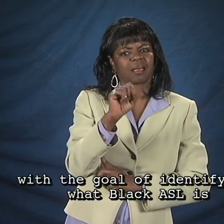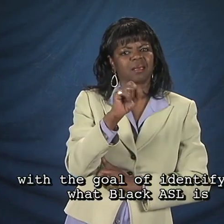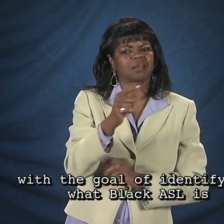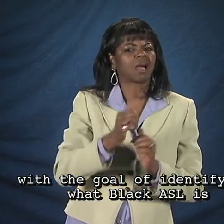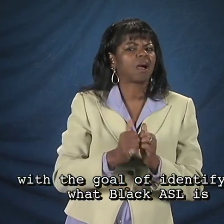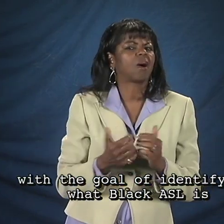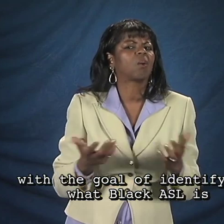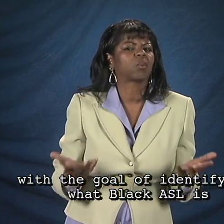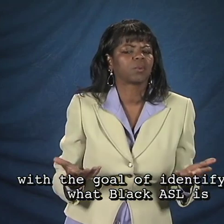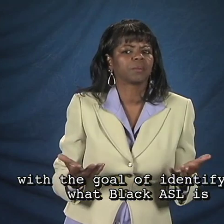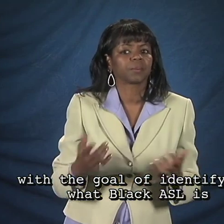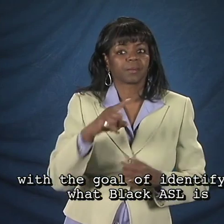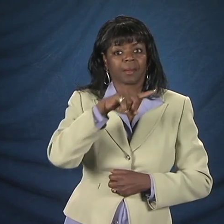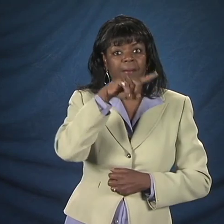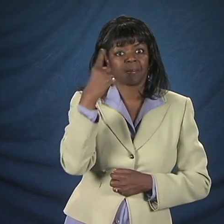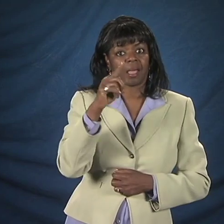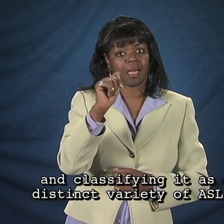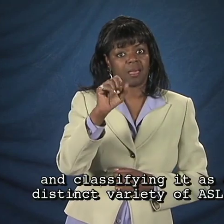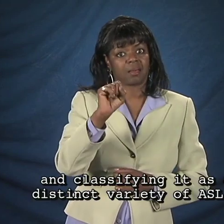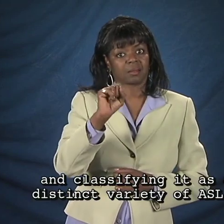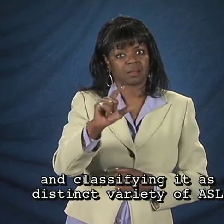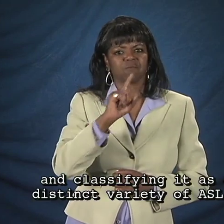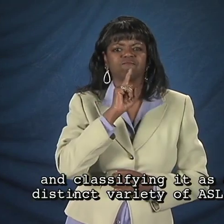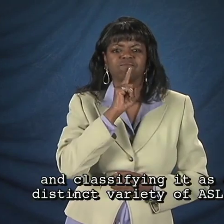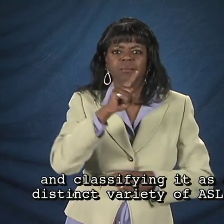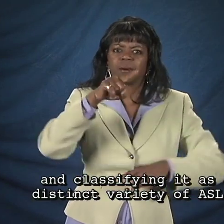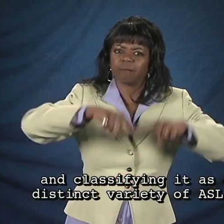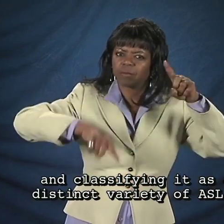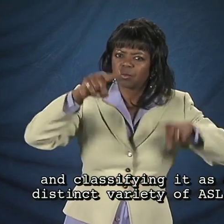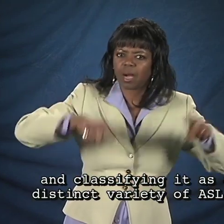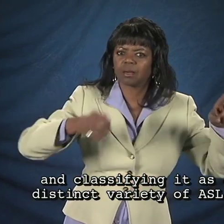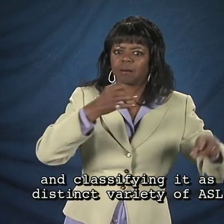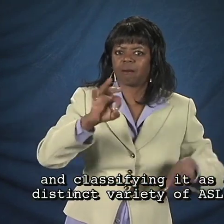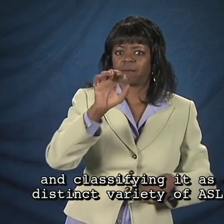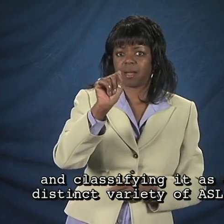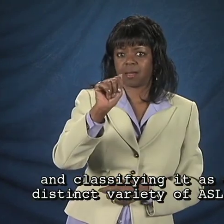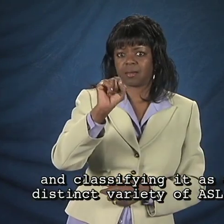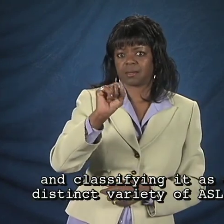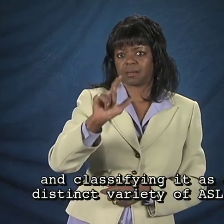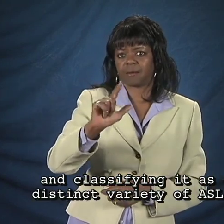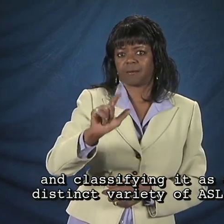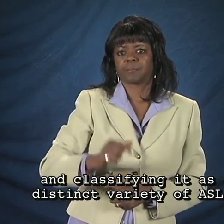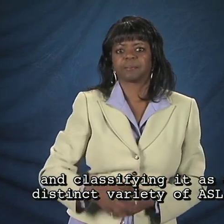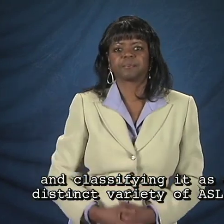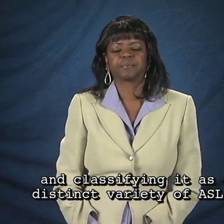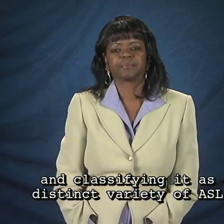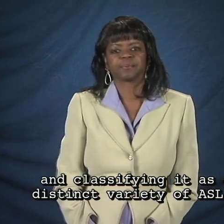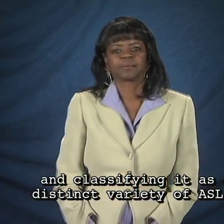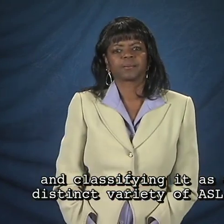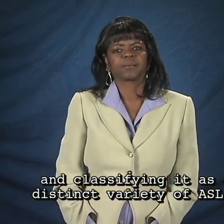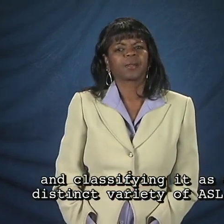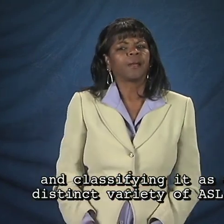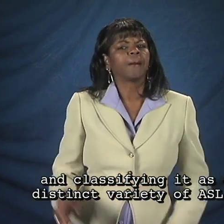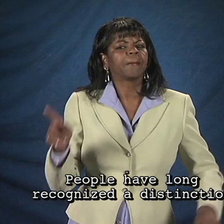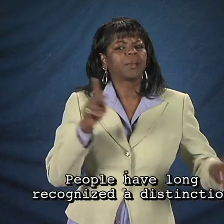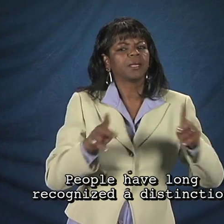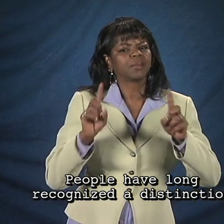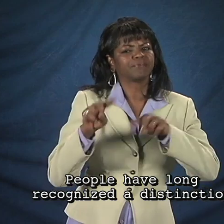identifying what Black ASL is and classifying it as a distinct variety of ASL. People have long